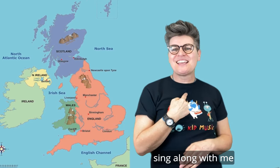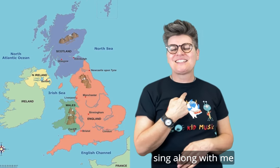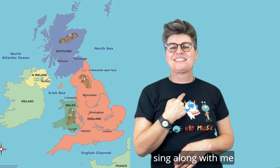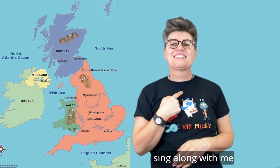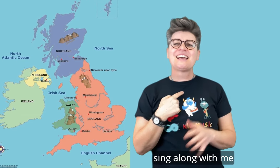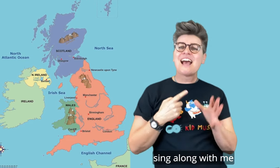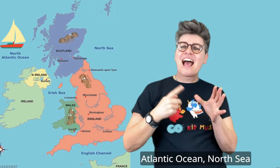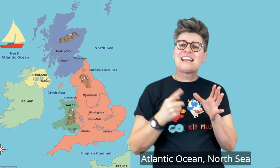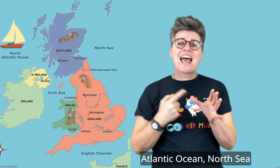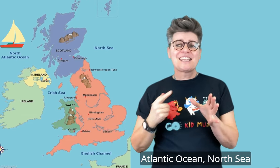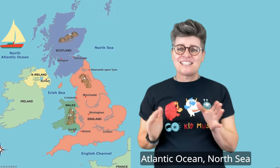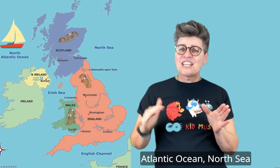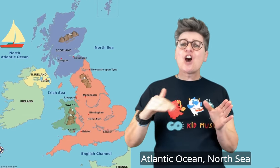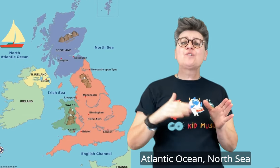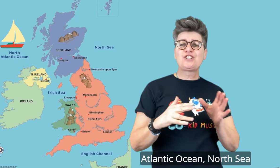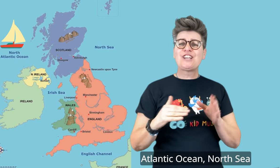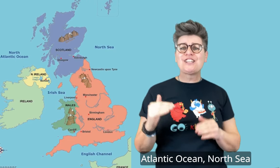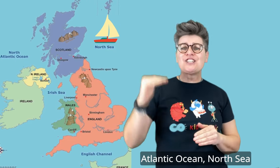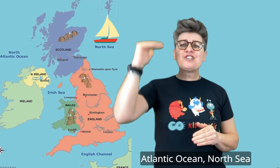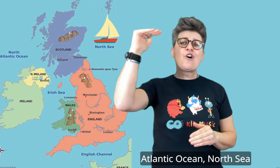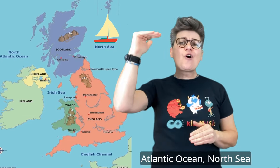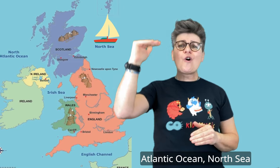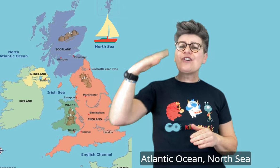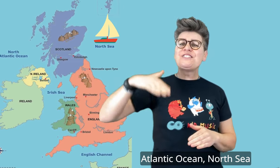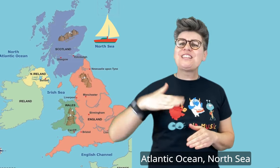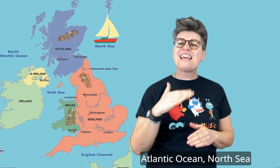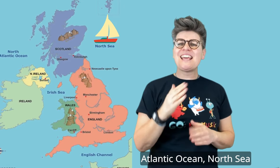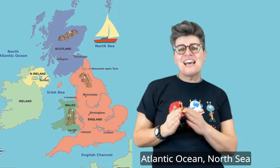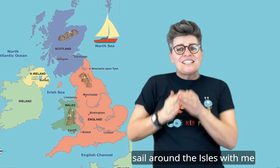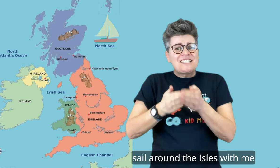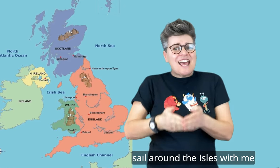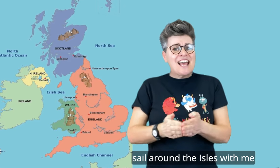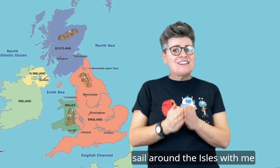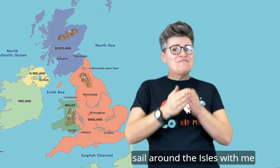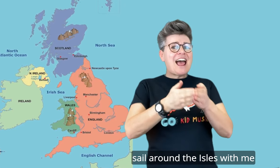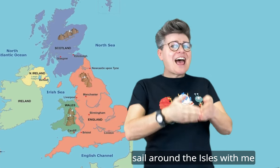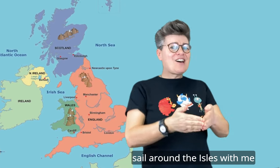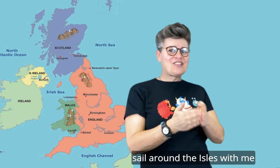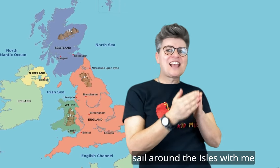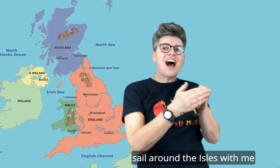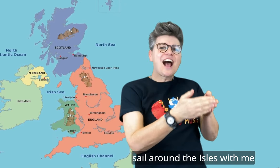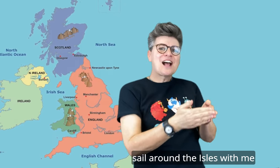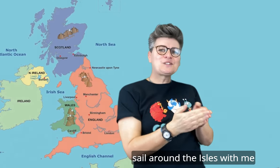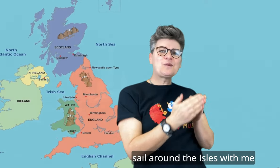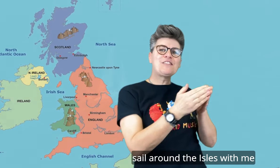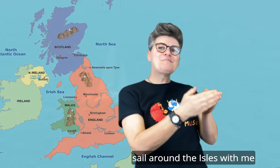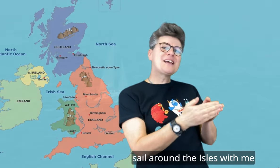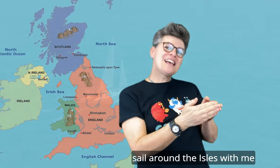Atlantic Ocean, North Sea Sail around the Isles with me